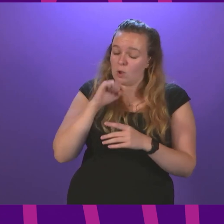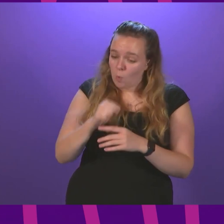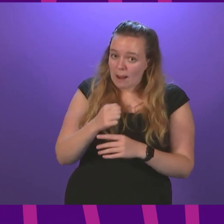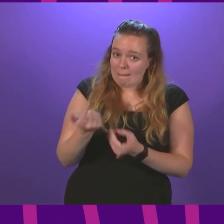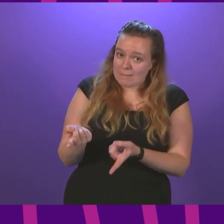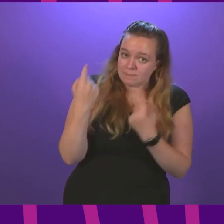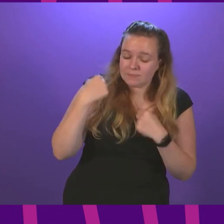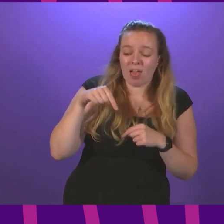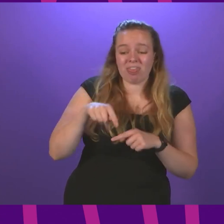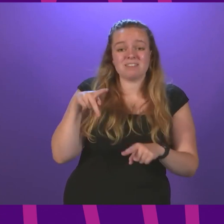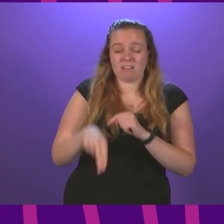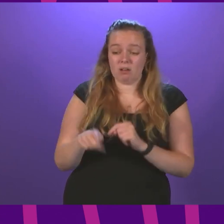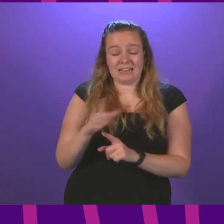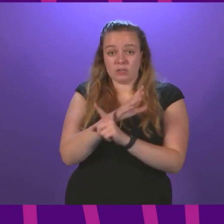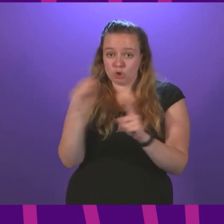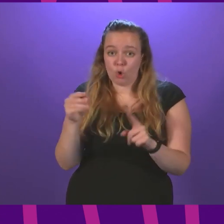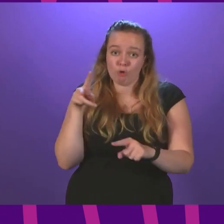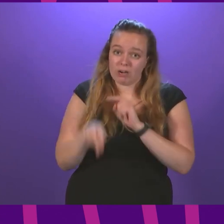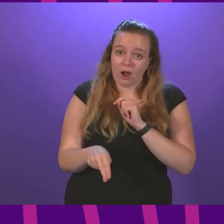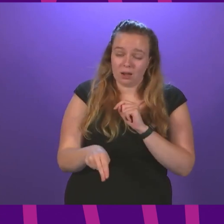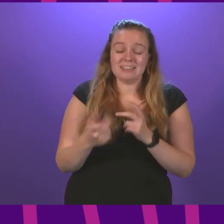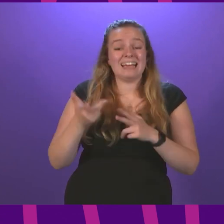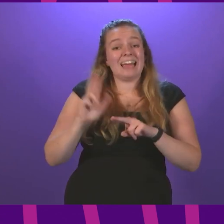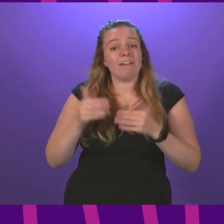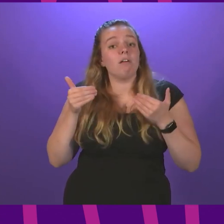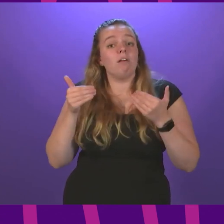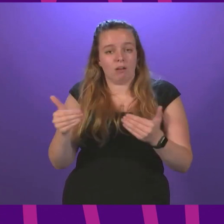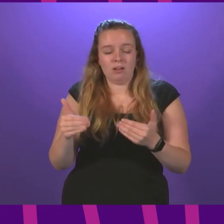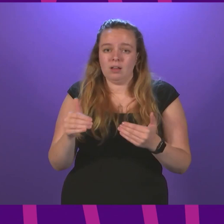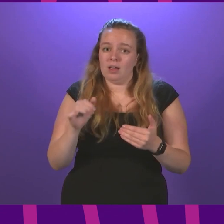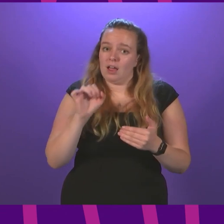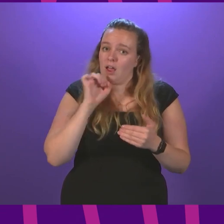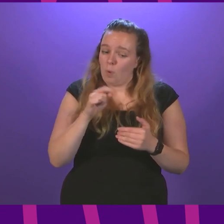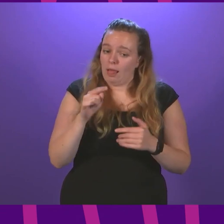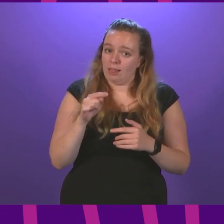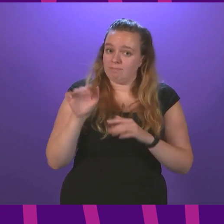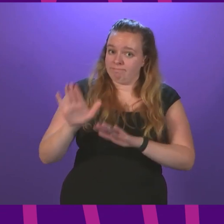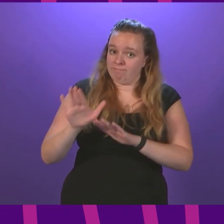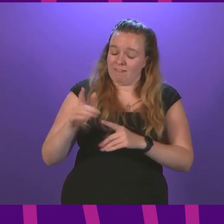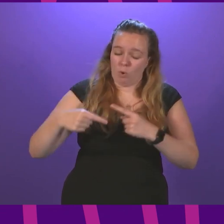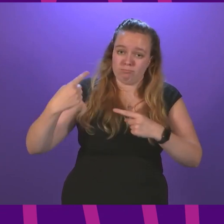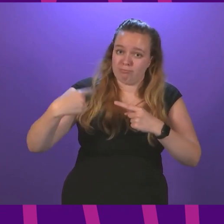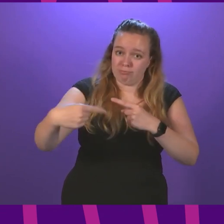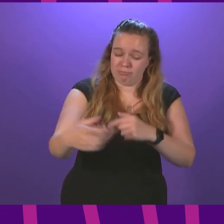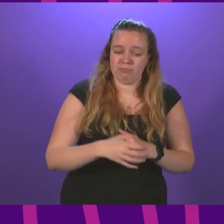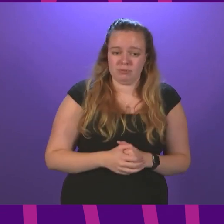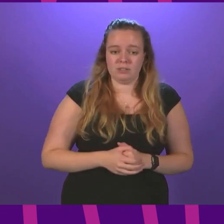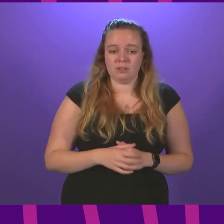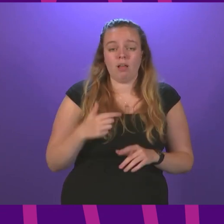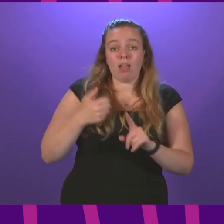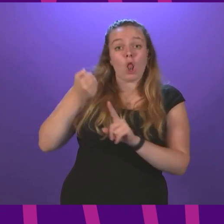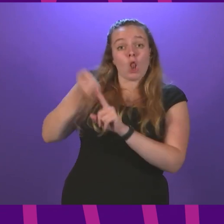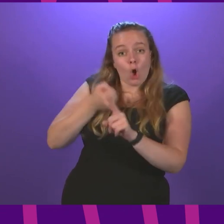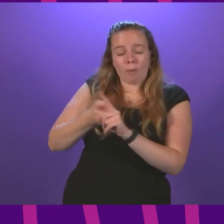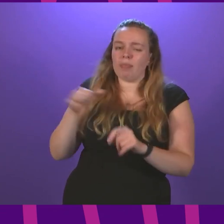lightly. This cut is a Tory cut. And if it goes ahead, it will hang around your neck for years to come. And whilst they're lobbying,